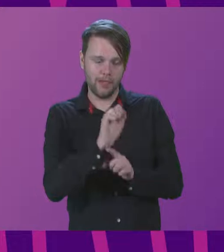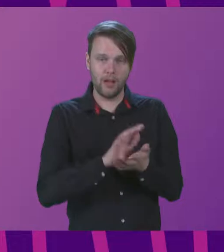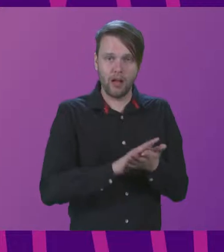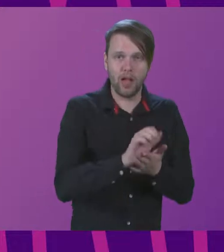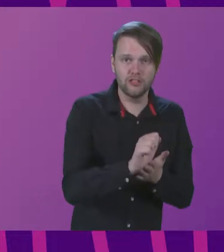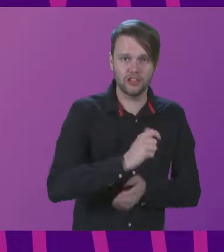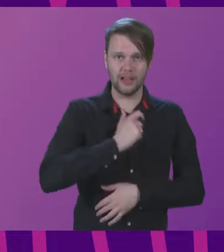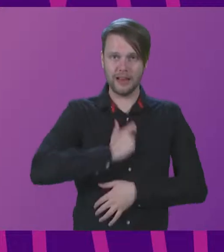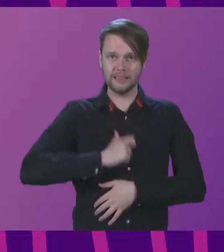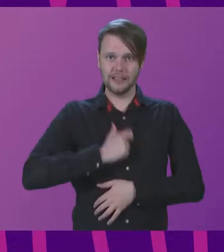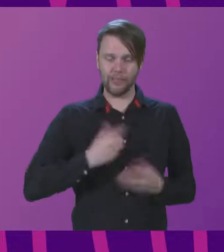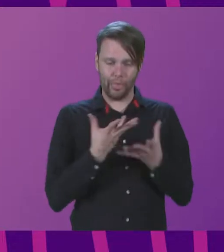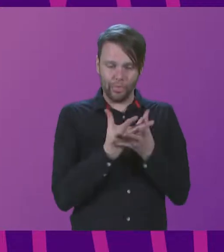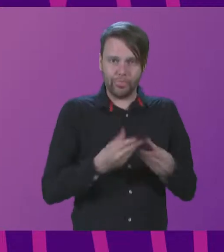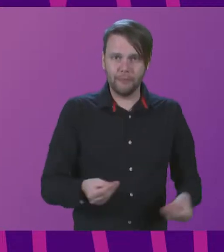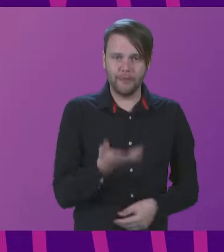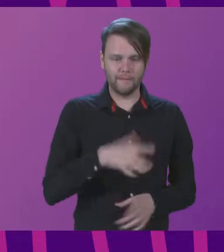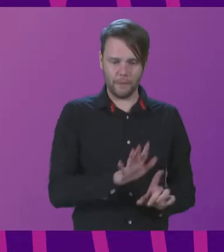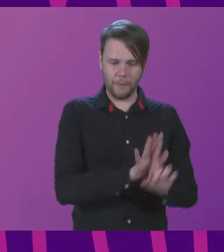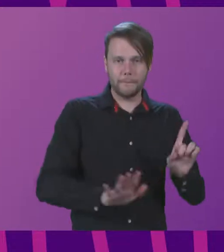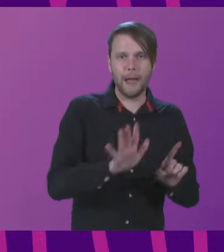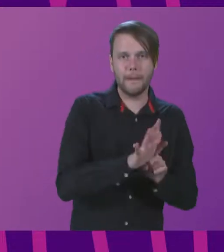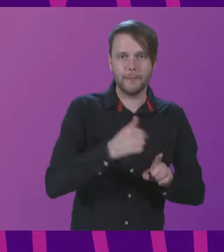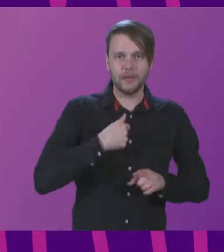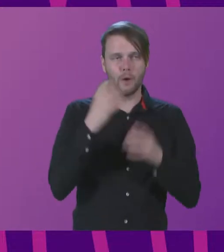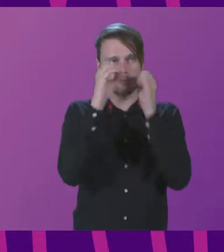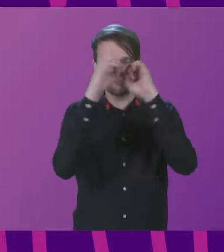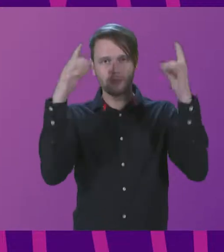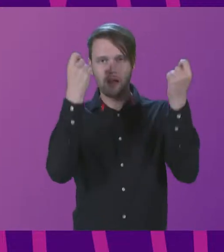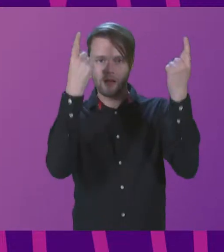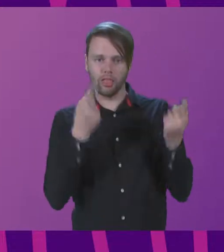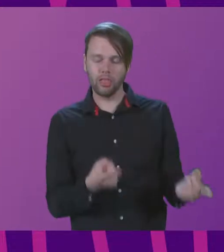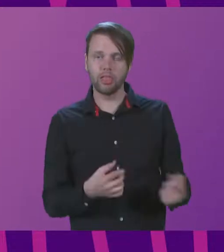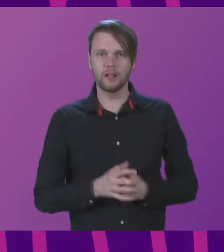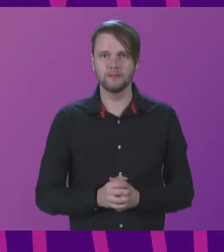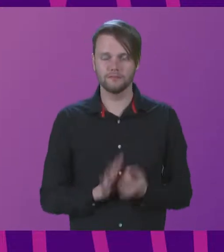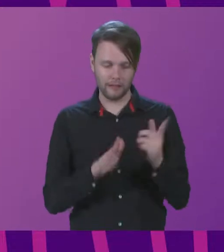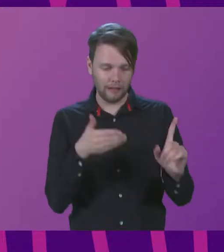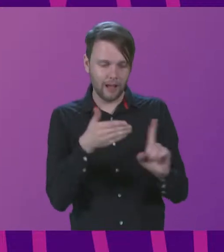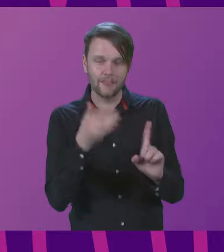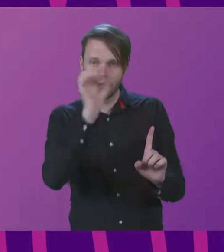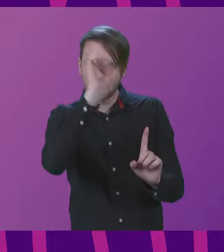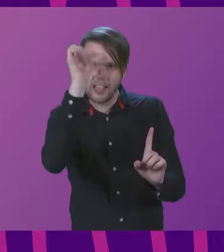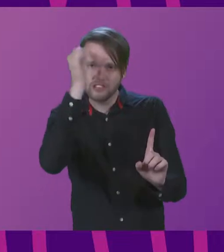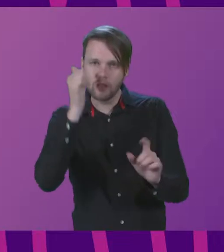Ukrainian culture and identity from both the map and our collective imagination. The targeting of intellectuals,